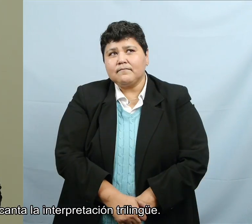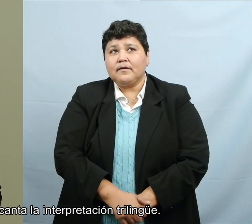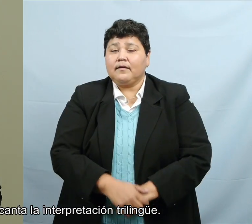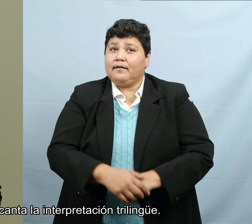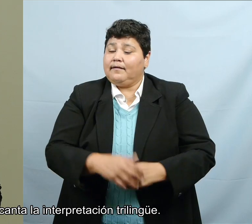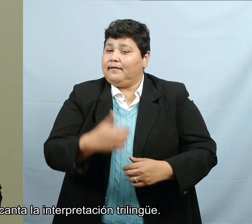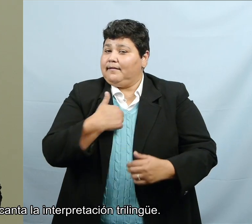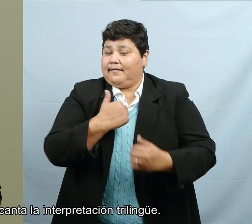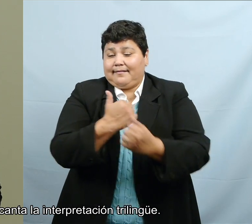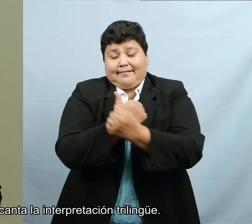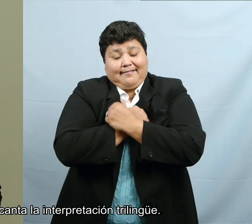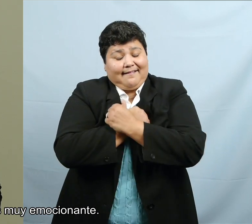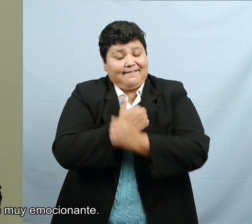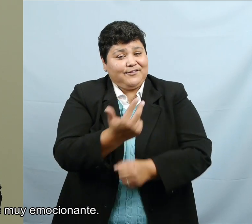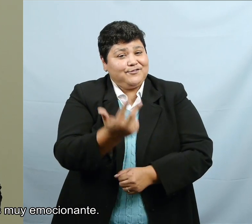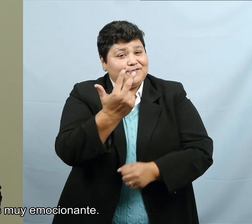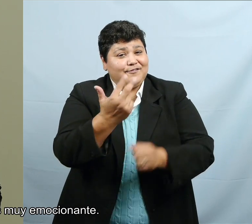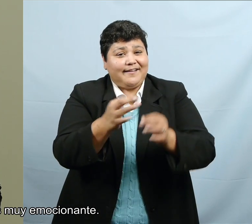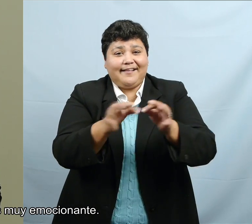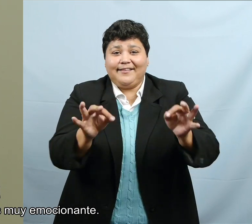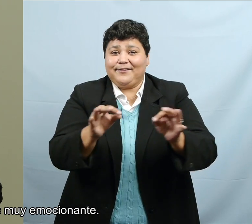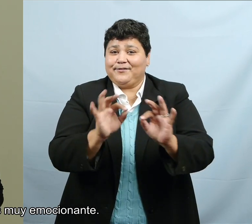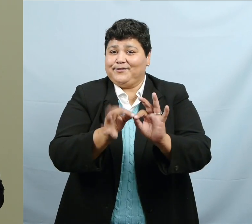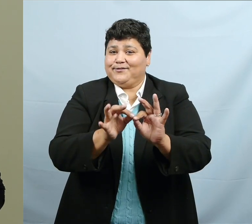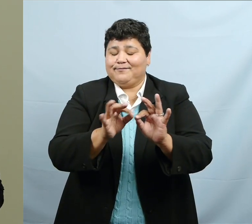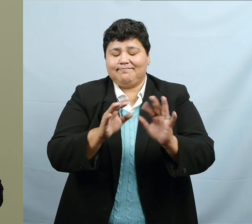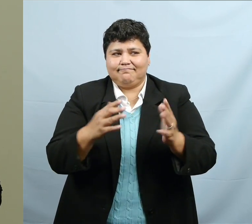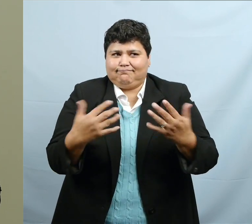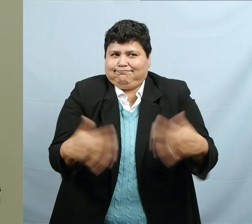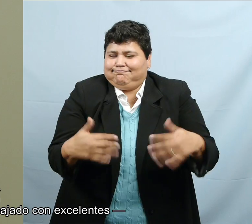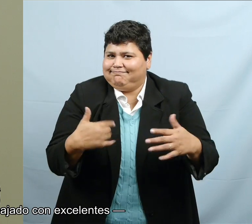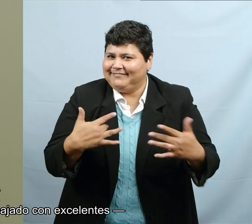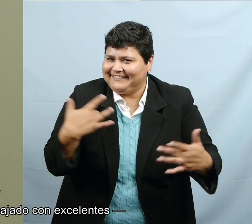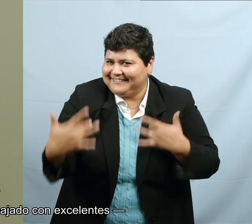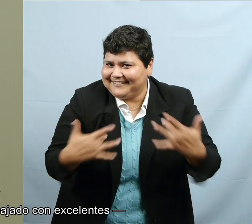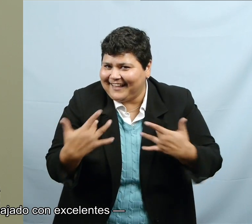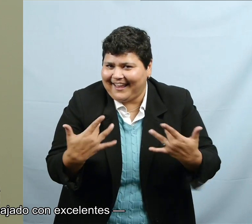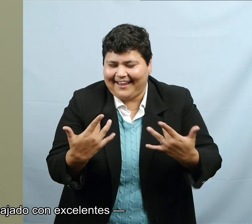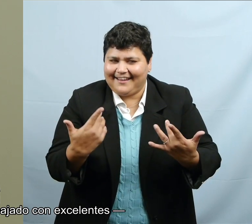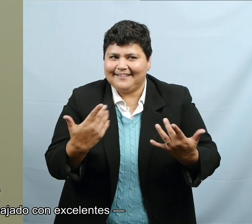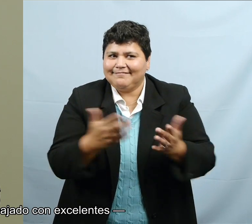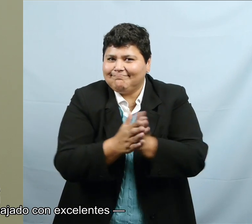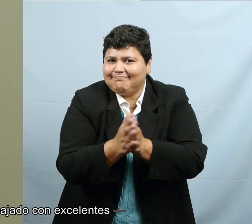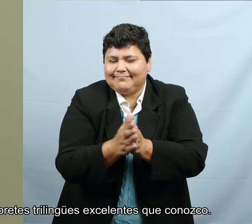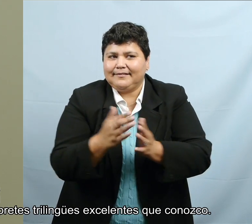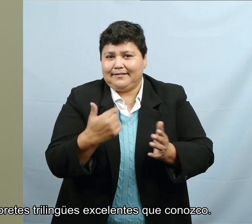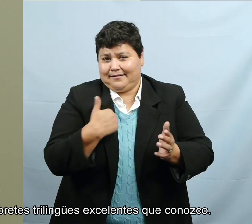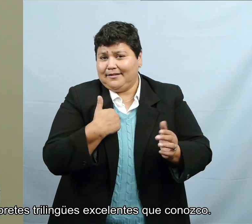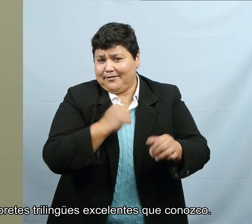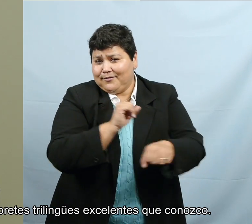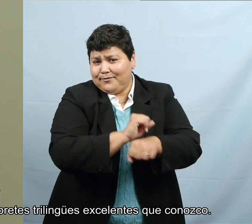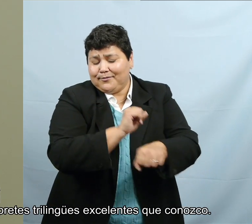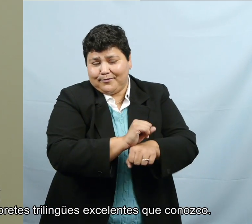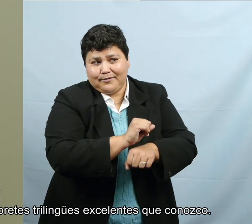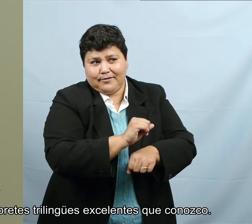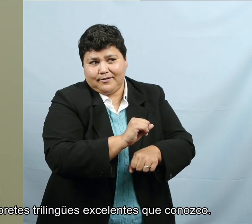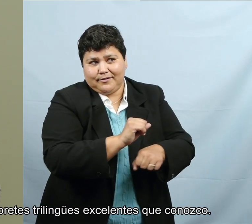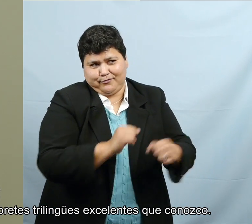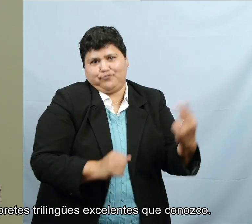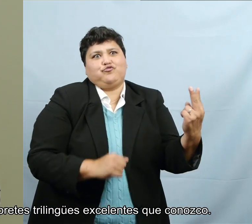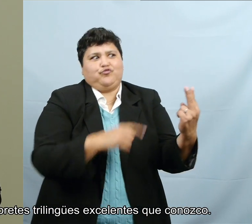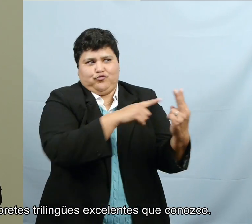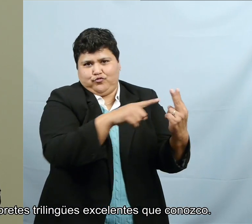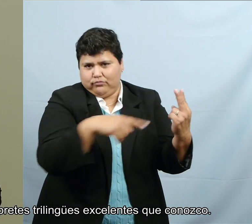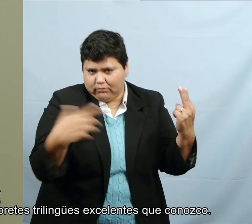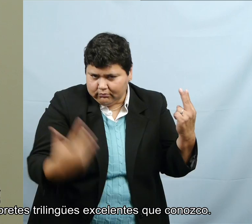Well, I love trilingual interpreting. It's very exciting. I've worked with amazing, well, two